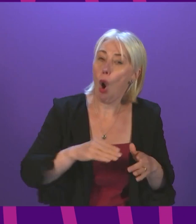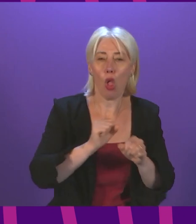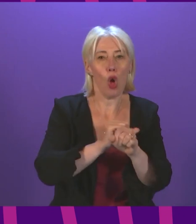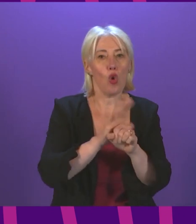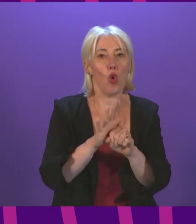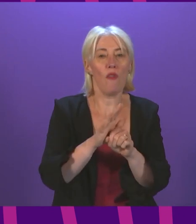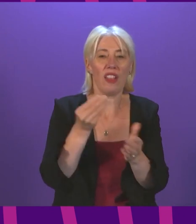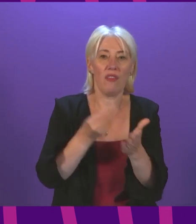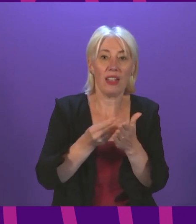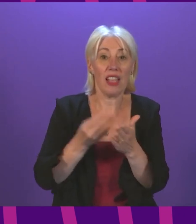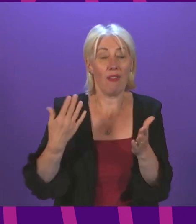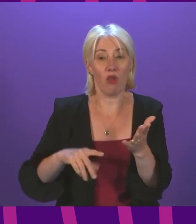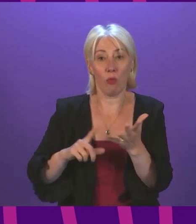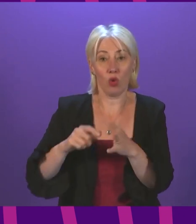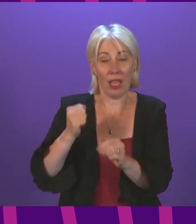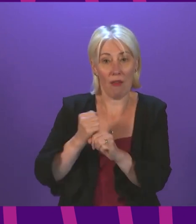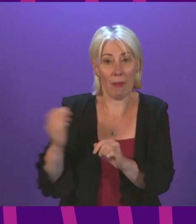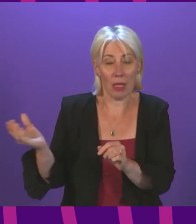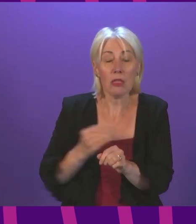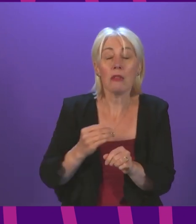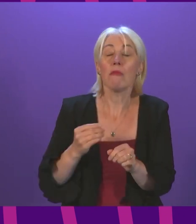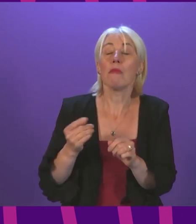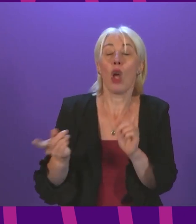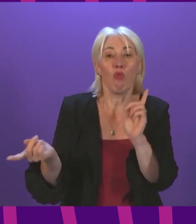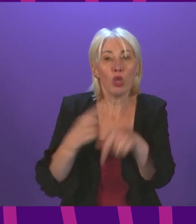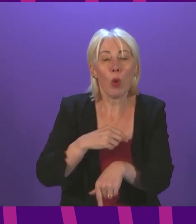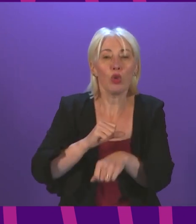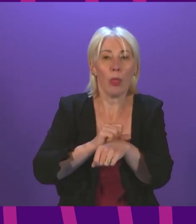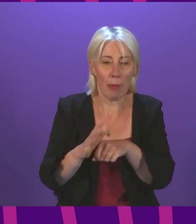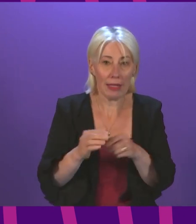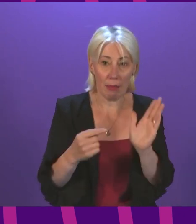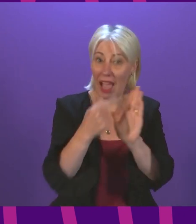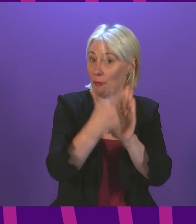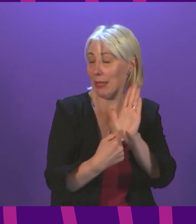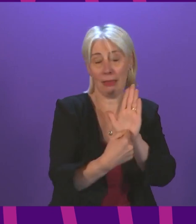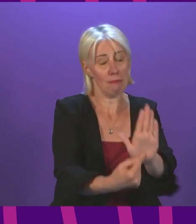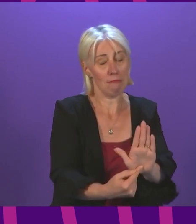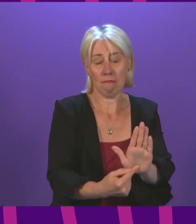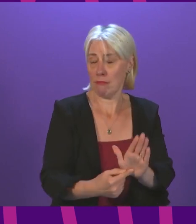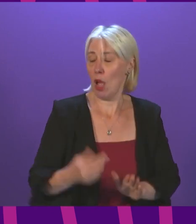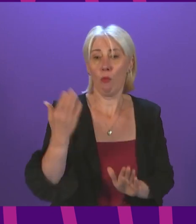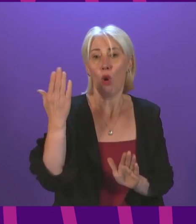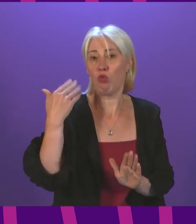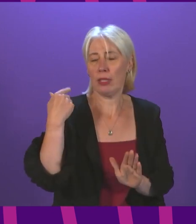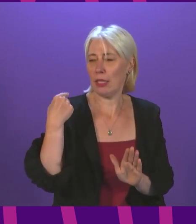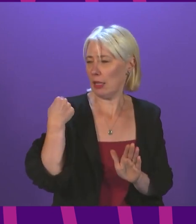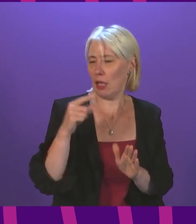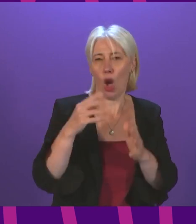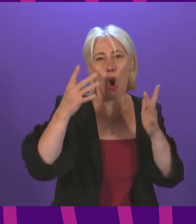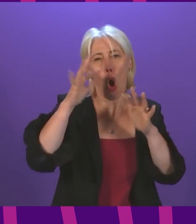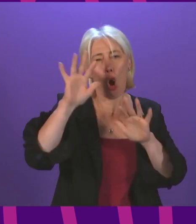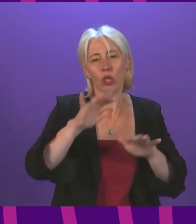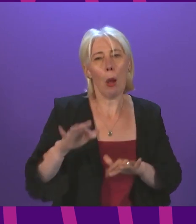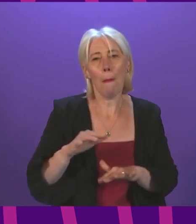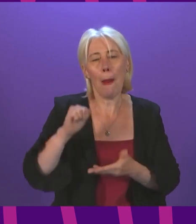notified by the uk government towards our pandemic response the most recent formal allocation in the autumn budget